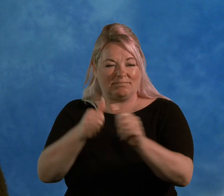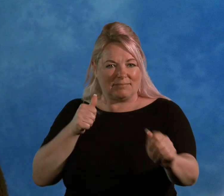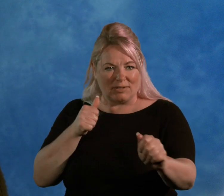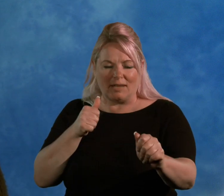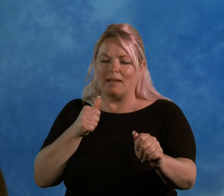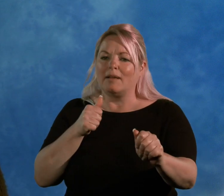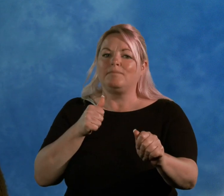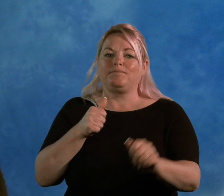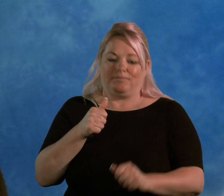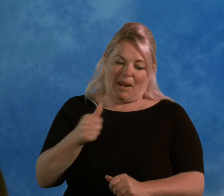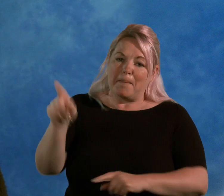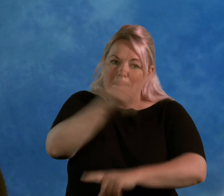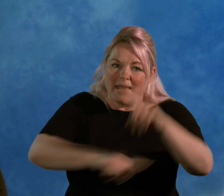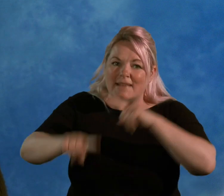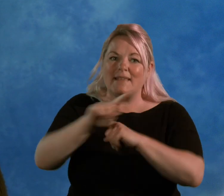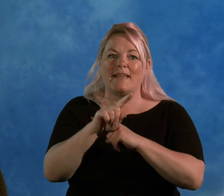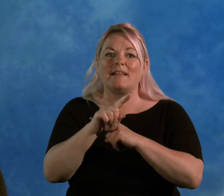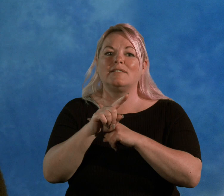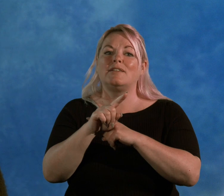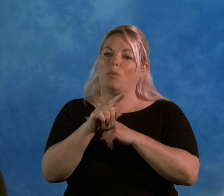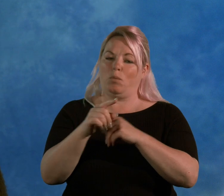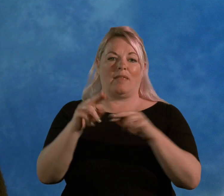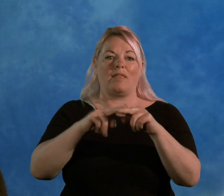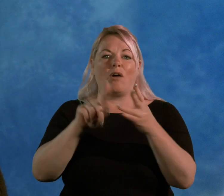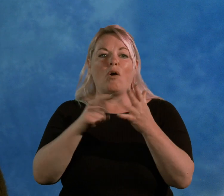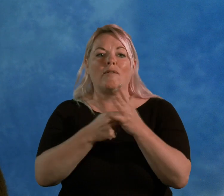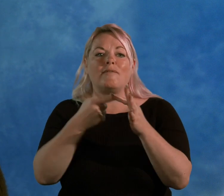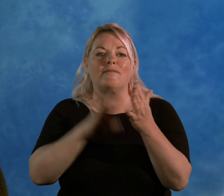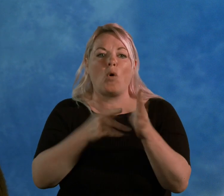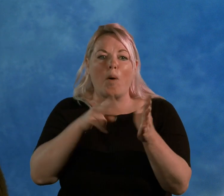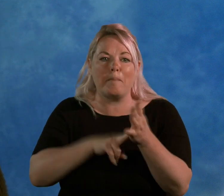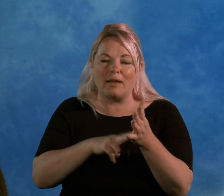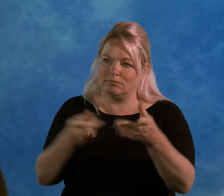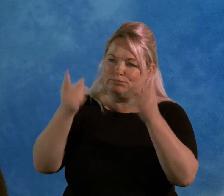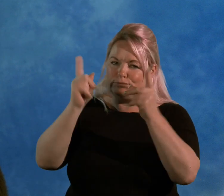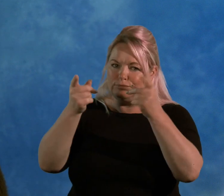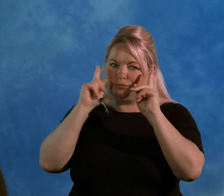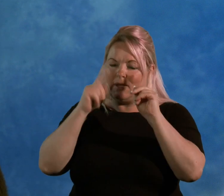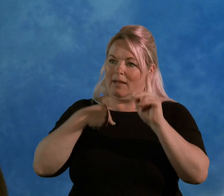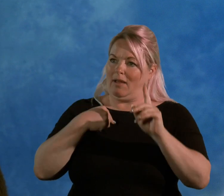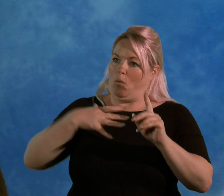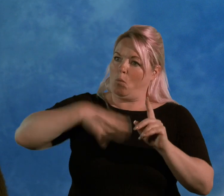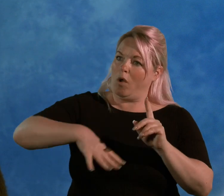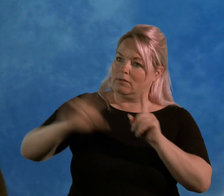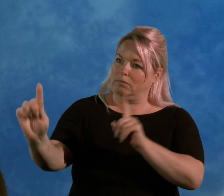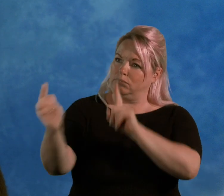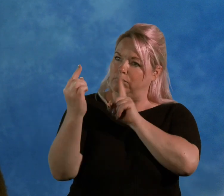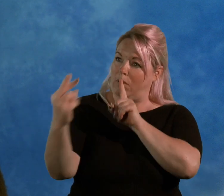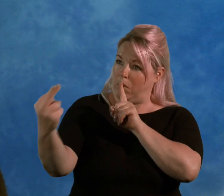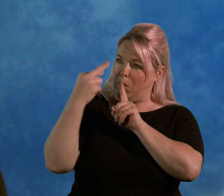Site meetings with clerk of the works, general foreman's. I wanted them looking directly at me, which wasn't always feasible.